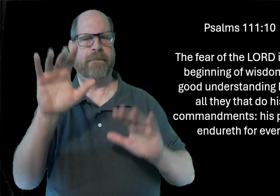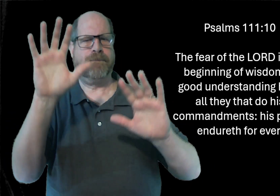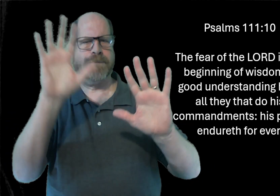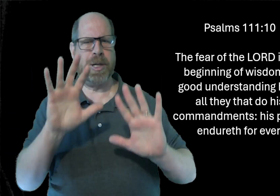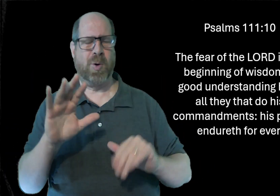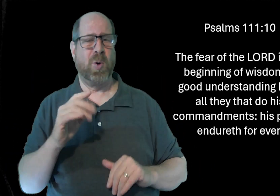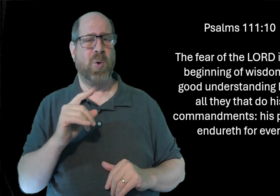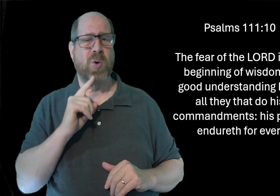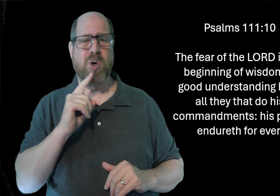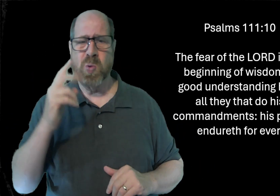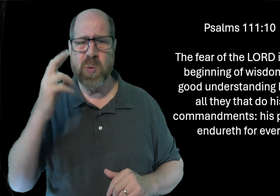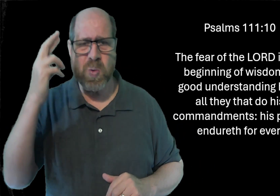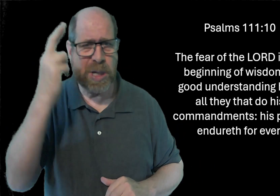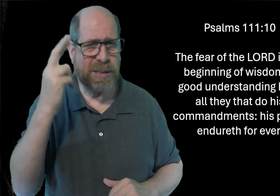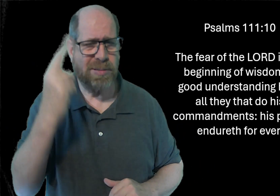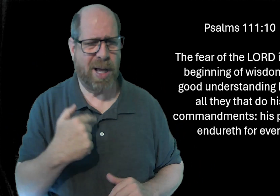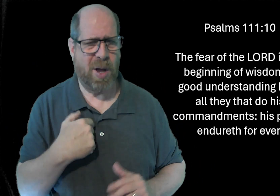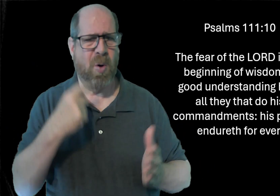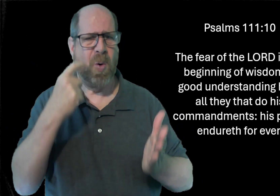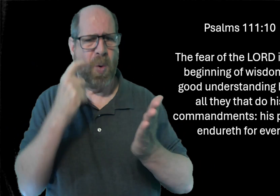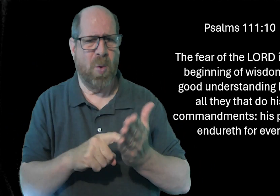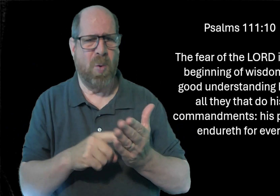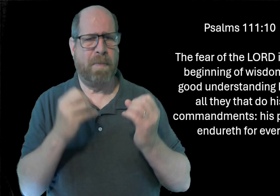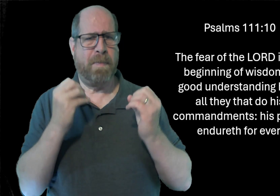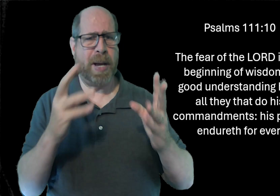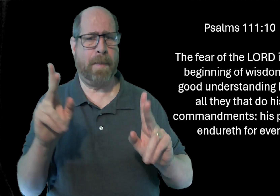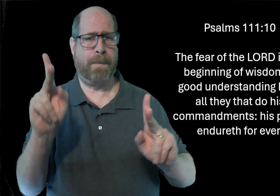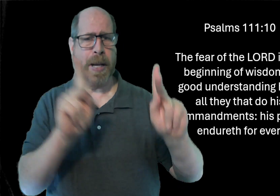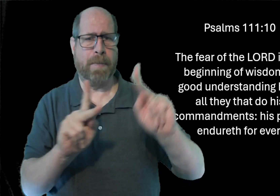And I hope that you have a fear of God and that you realize